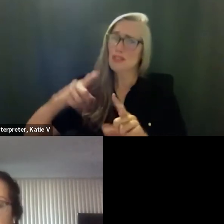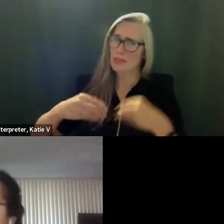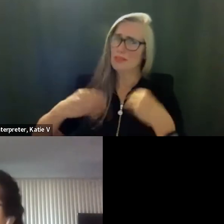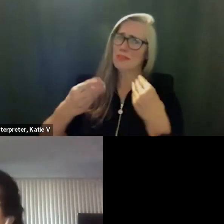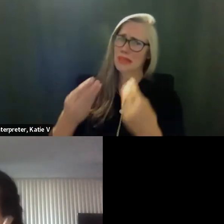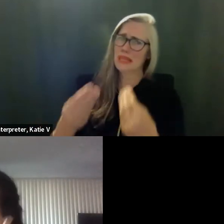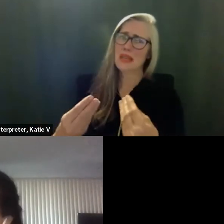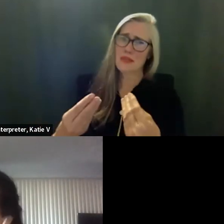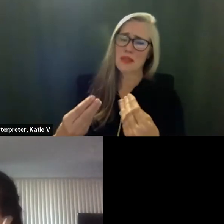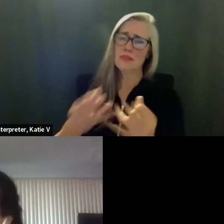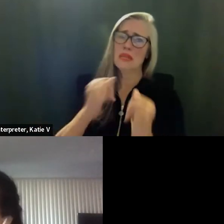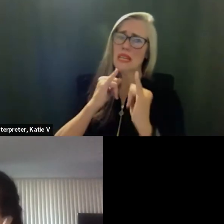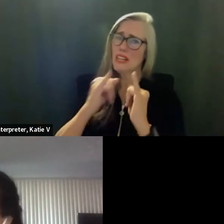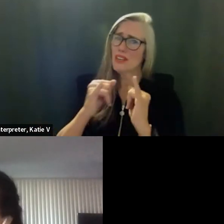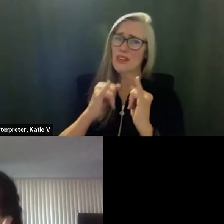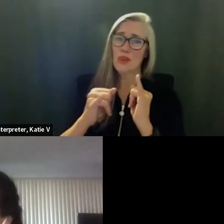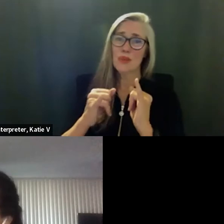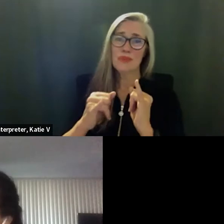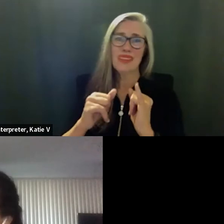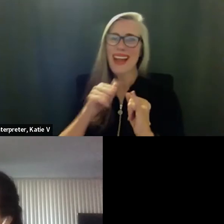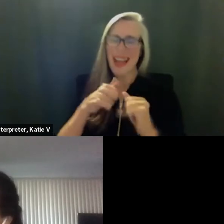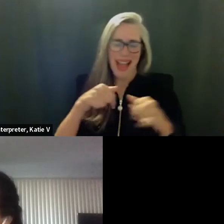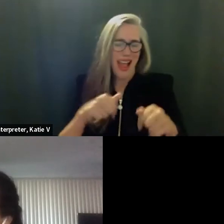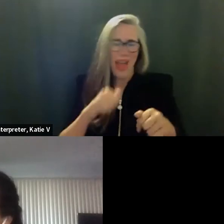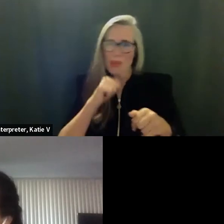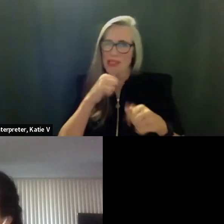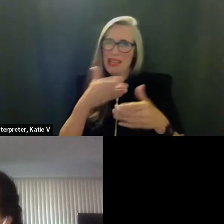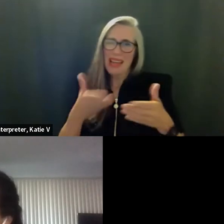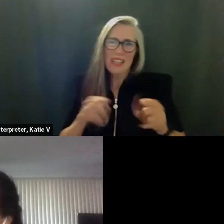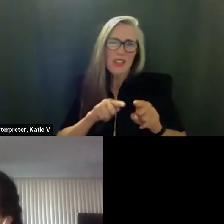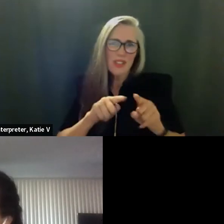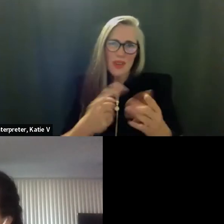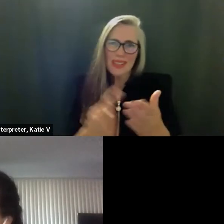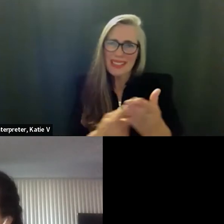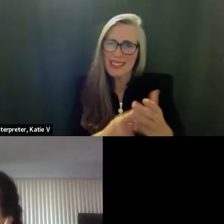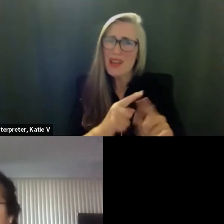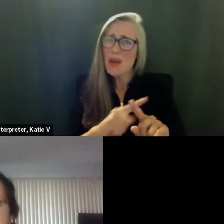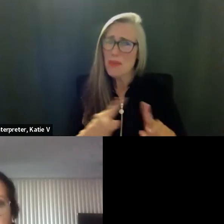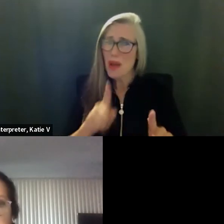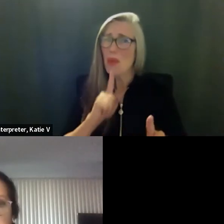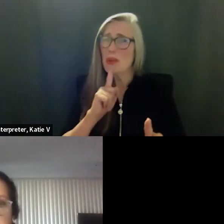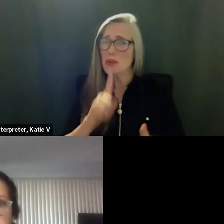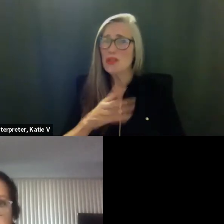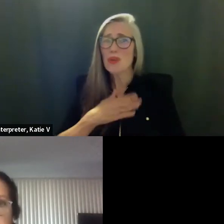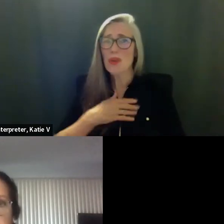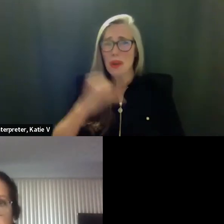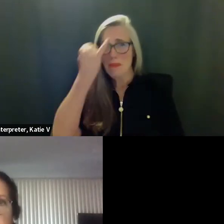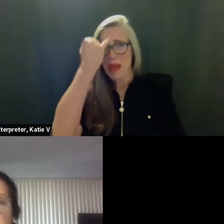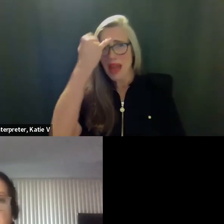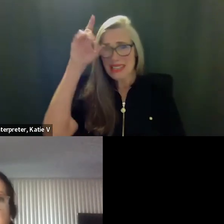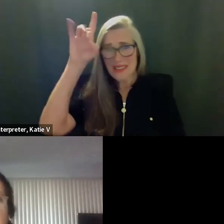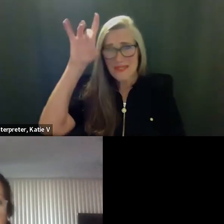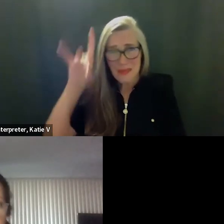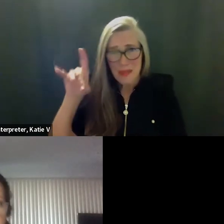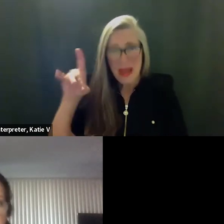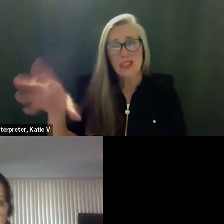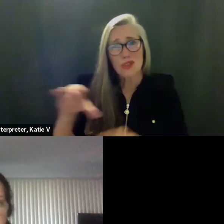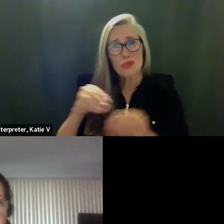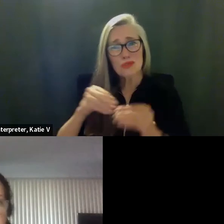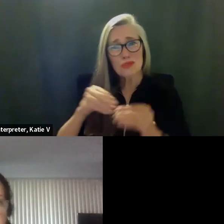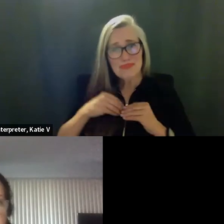sure that my comments are are taken into consideration thank you yes miss minos